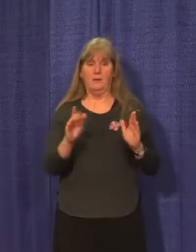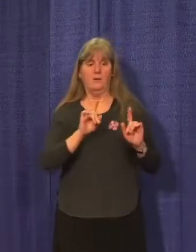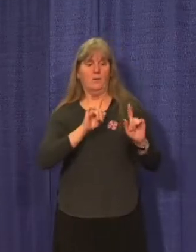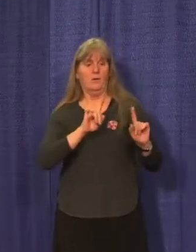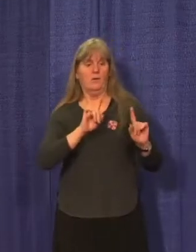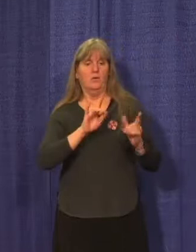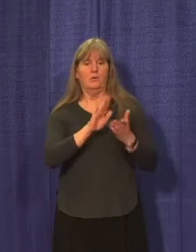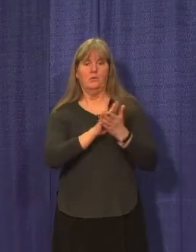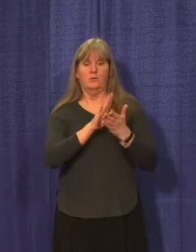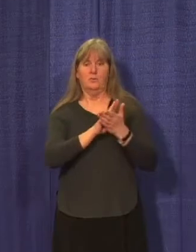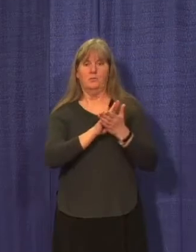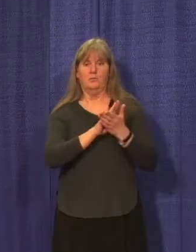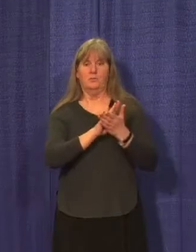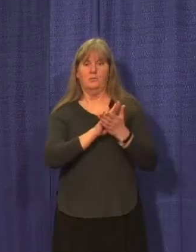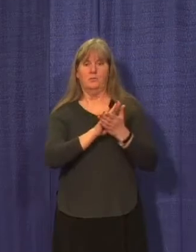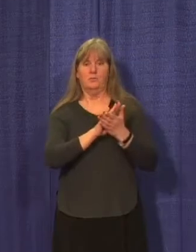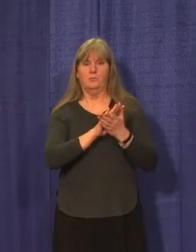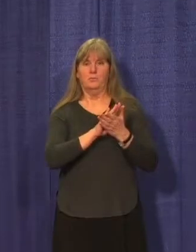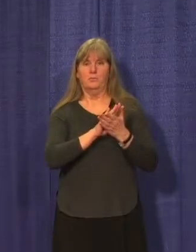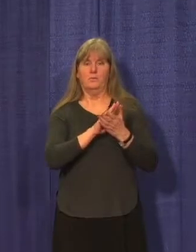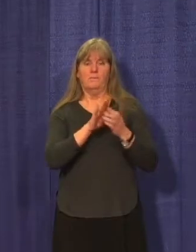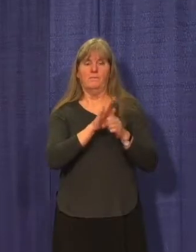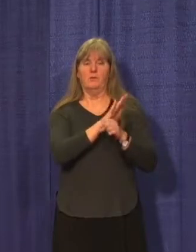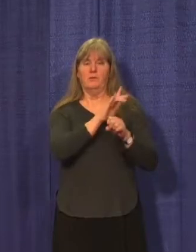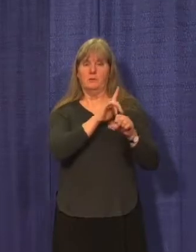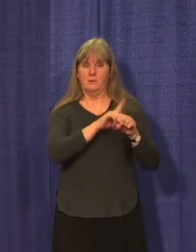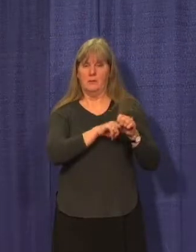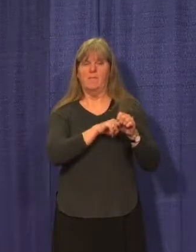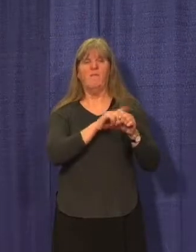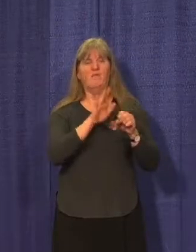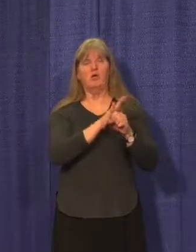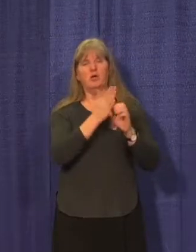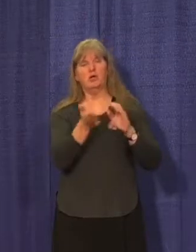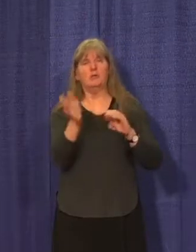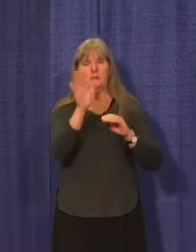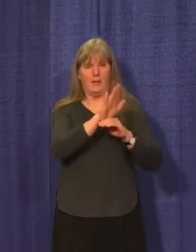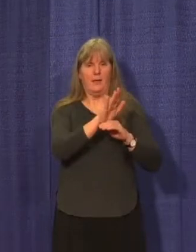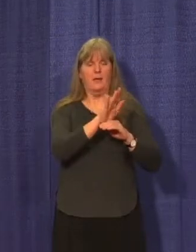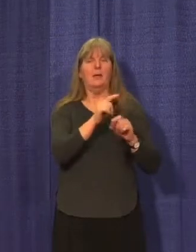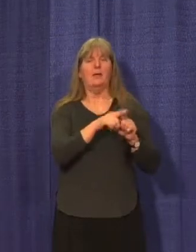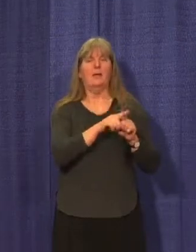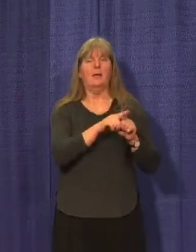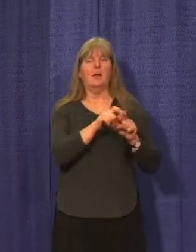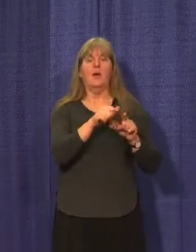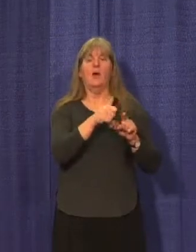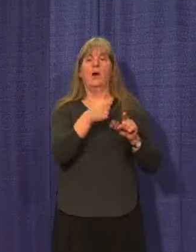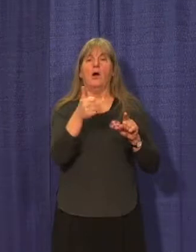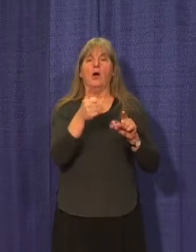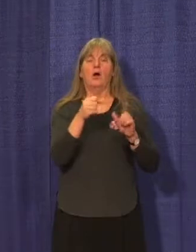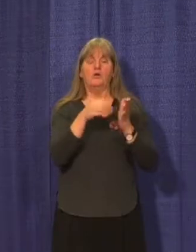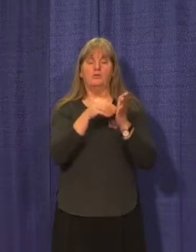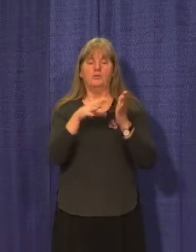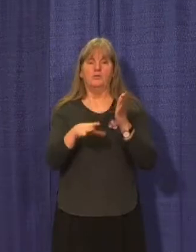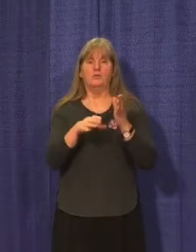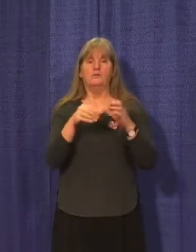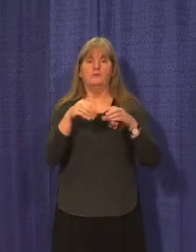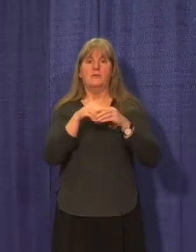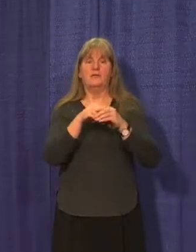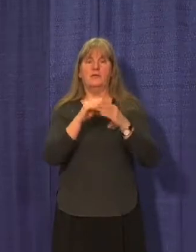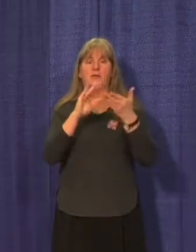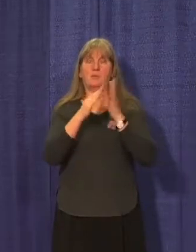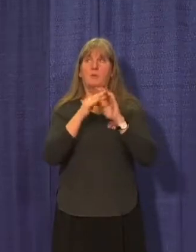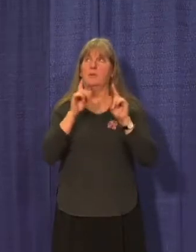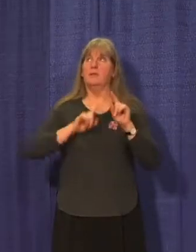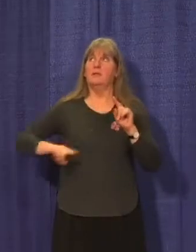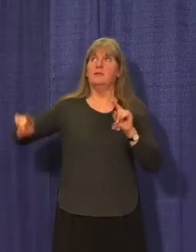school, your words were full time, but certainly for full days. All students in rural UConn are attending